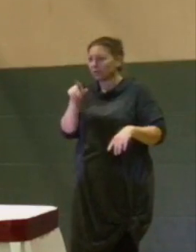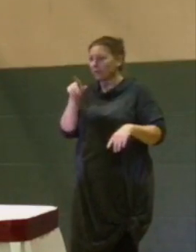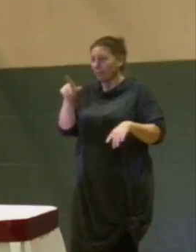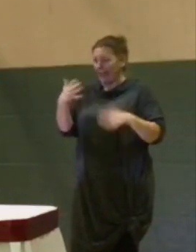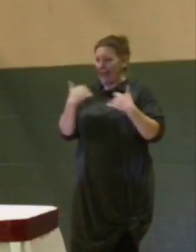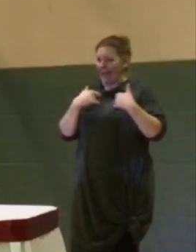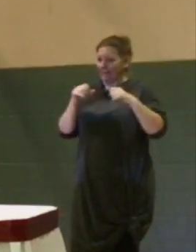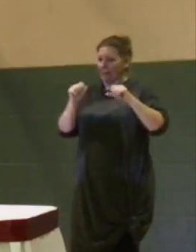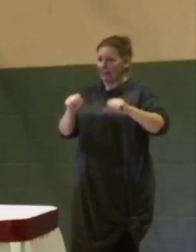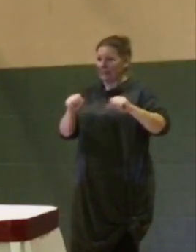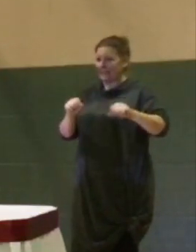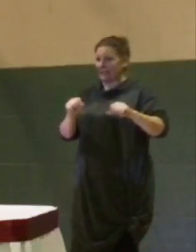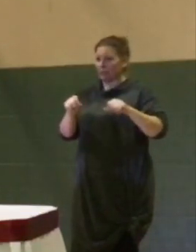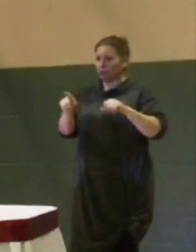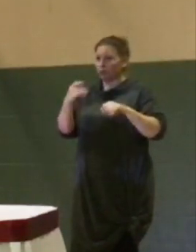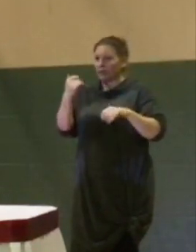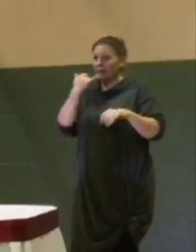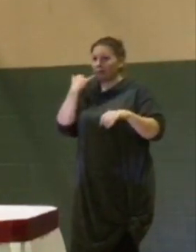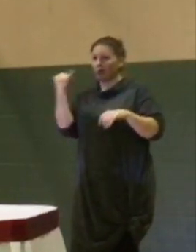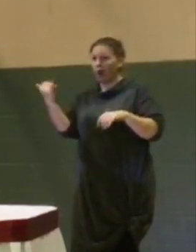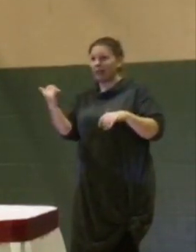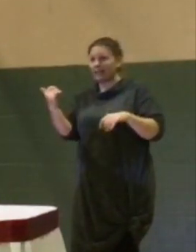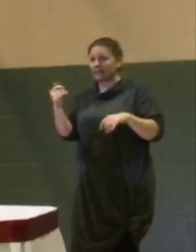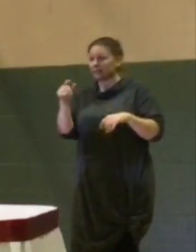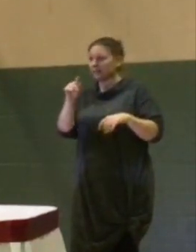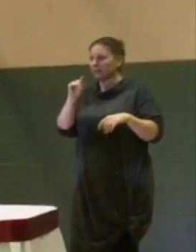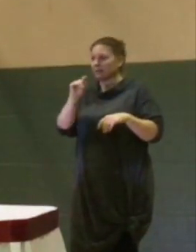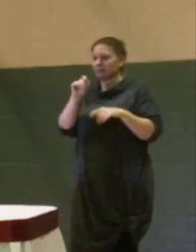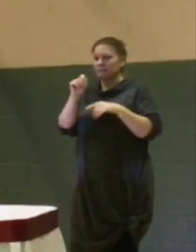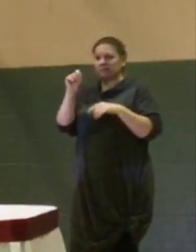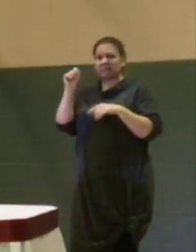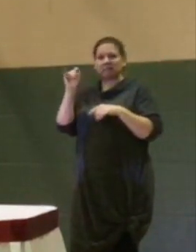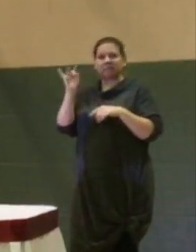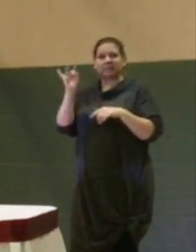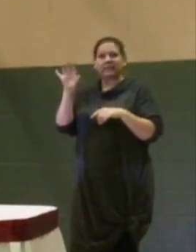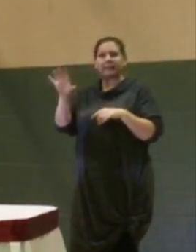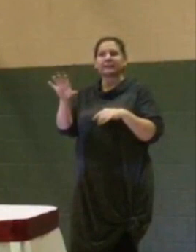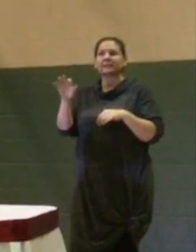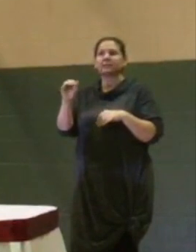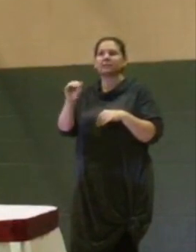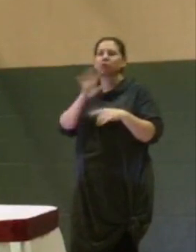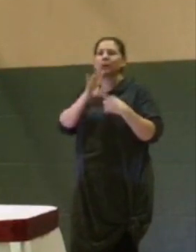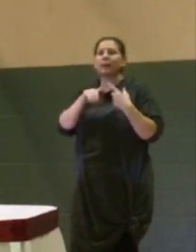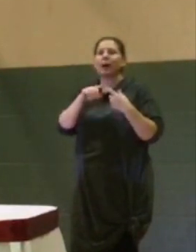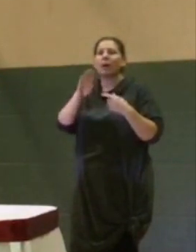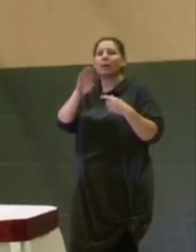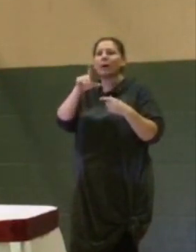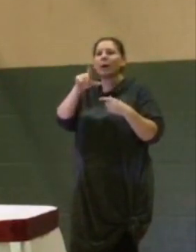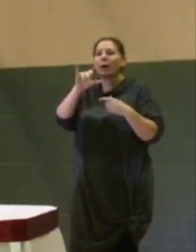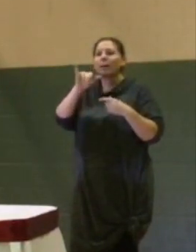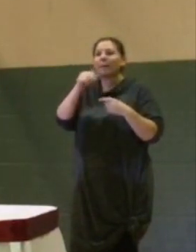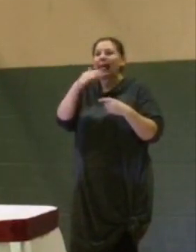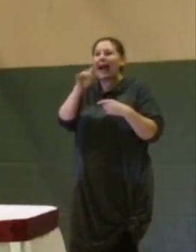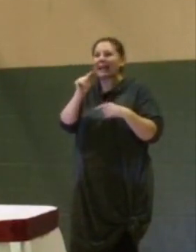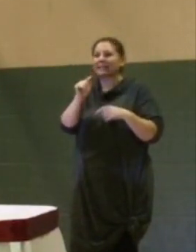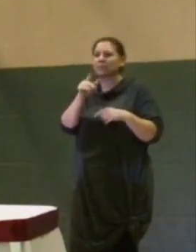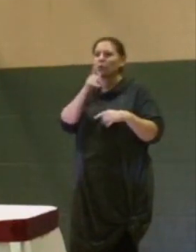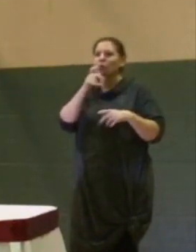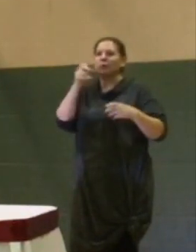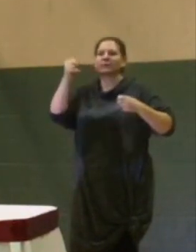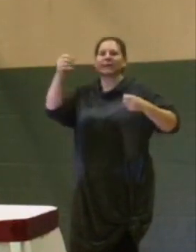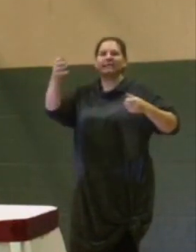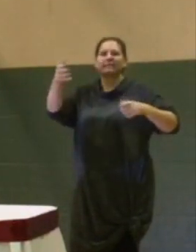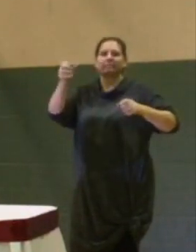ability for you to call in tips on blight. Those that are dumping in our